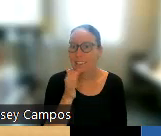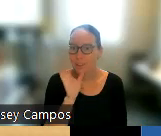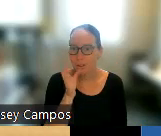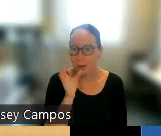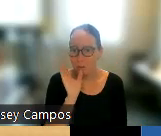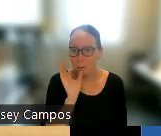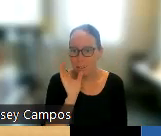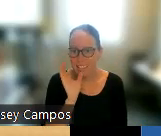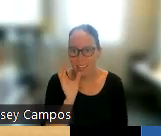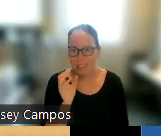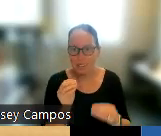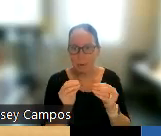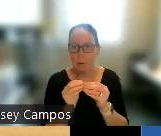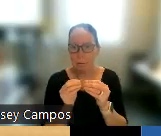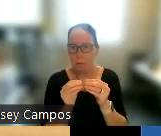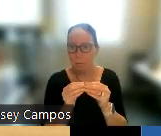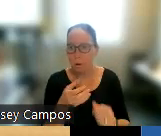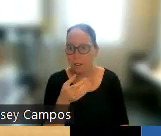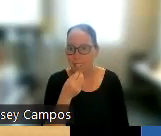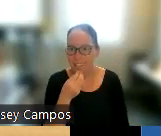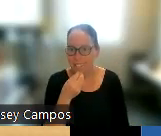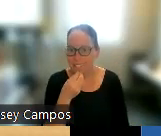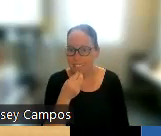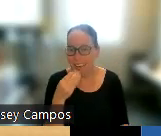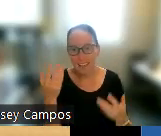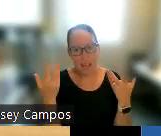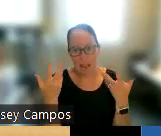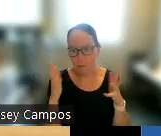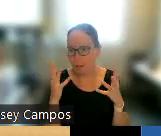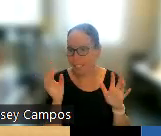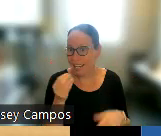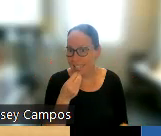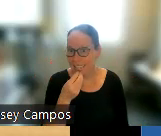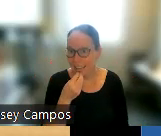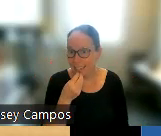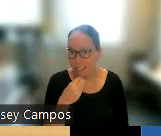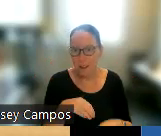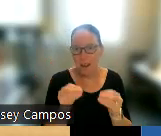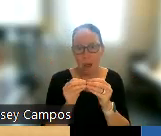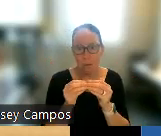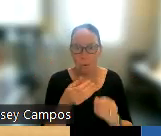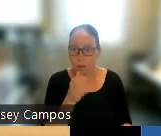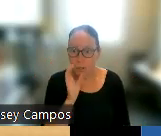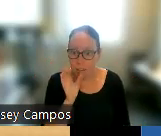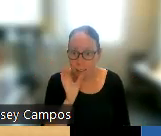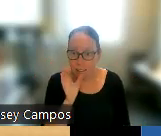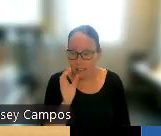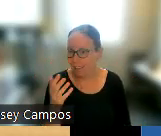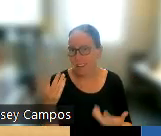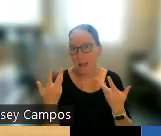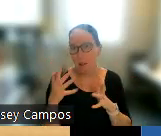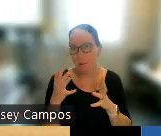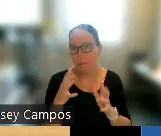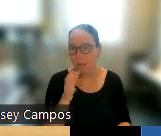a drink. Two other important signs. Right. So we might want more to eat. I'm all done eating. I want more to drink.